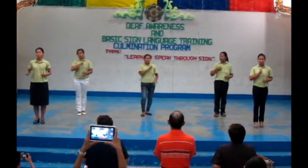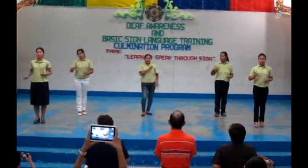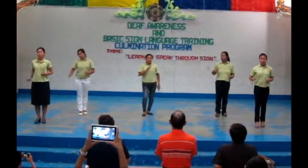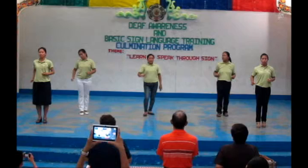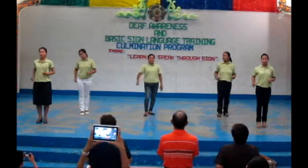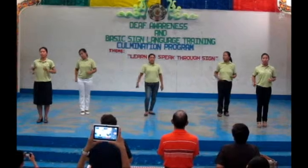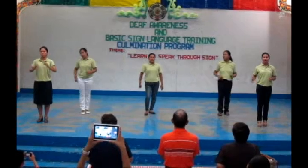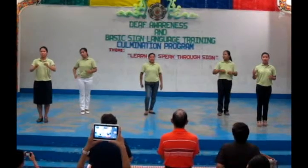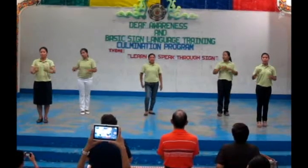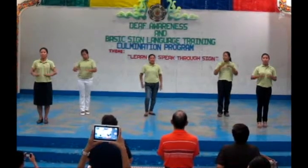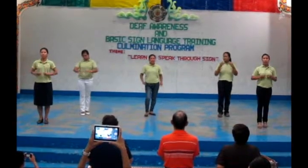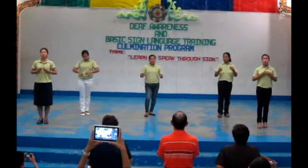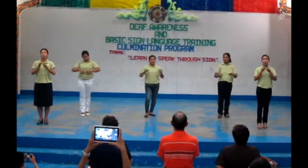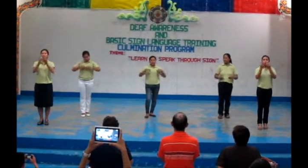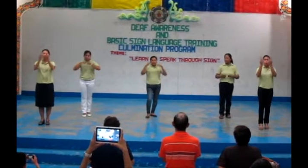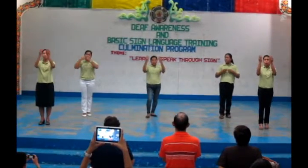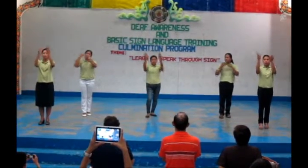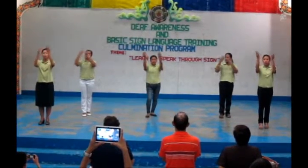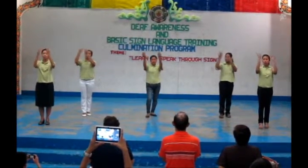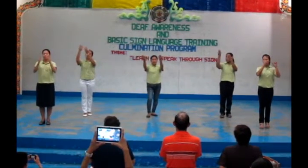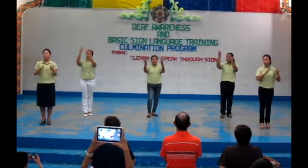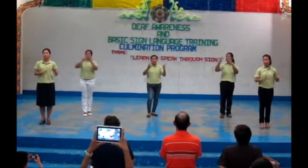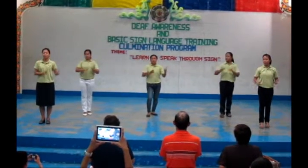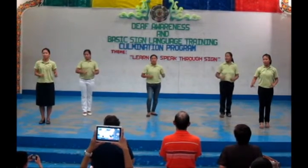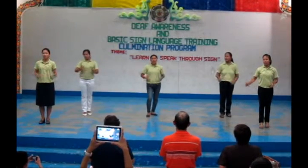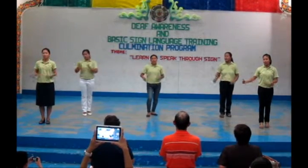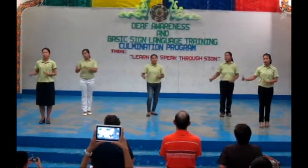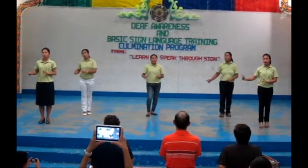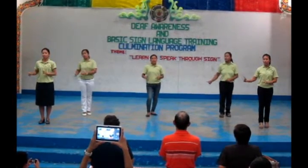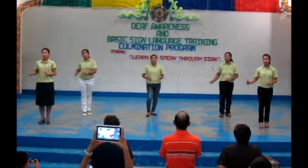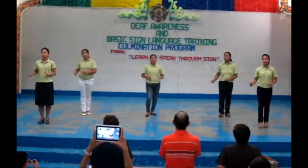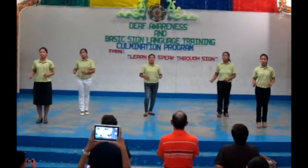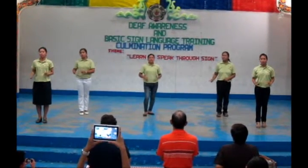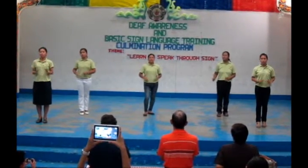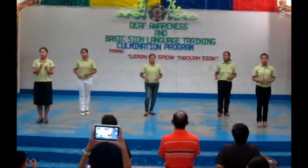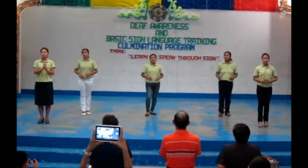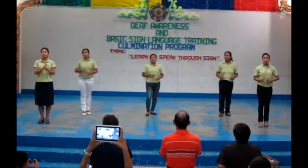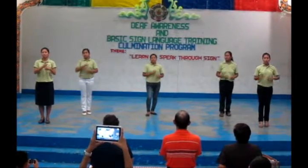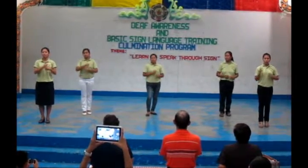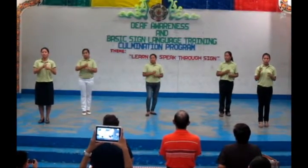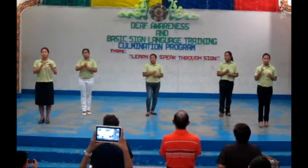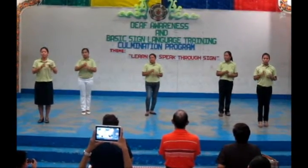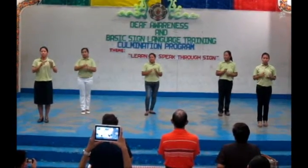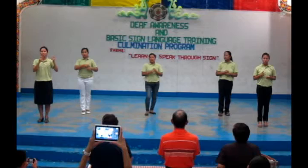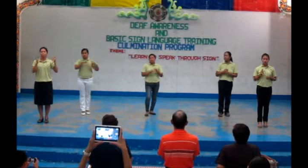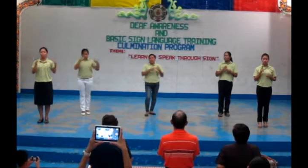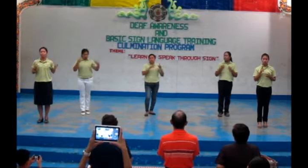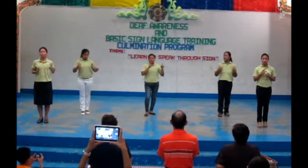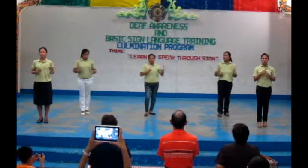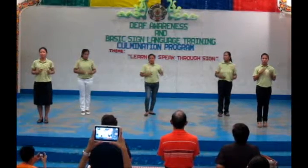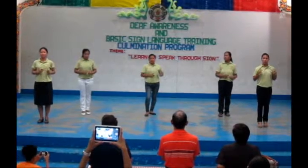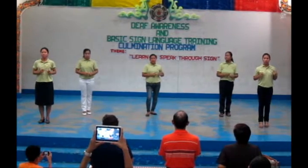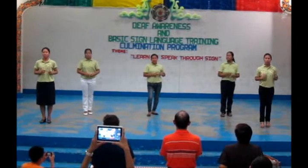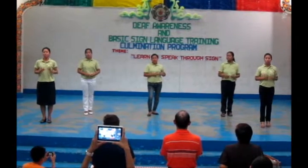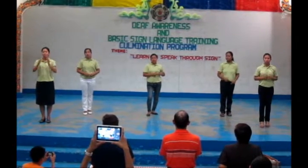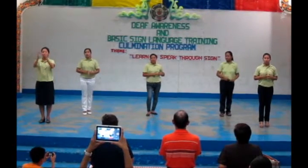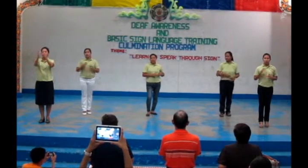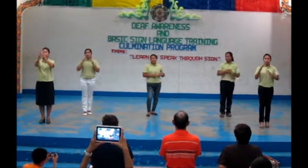surrender to your plan, well, you make me smile, you